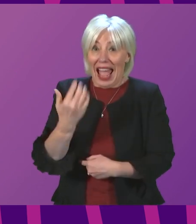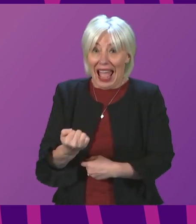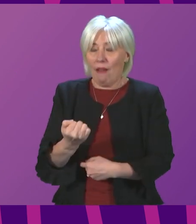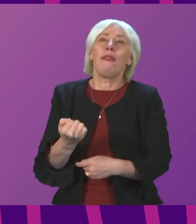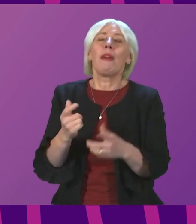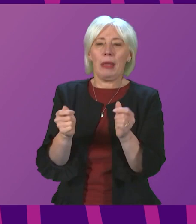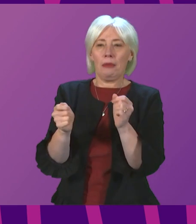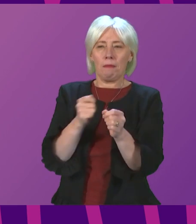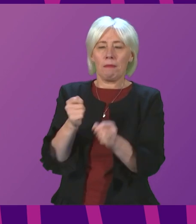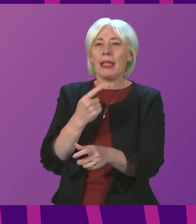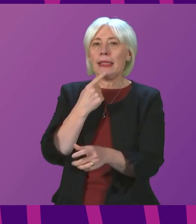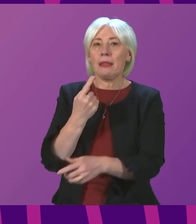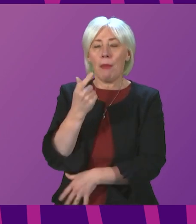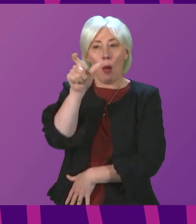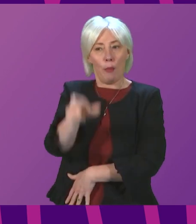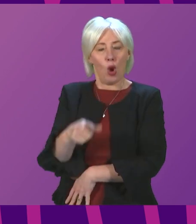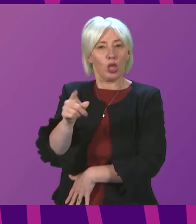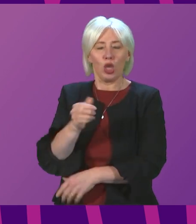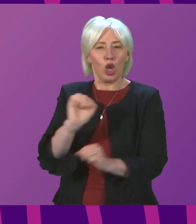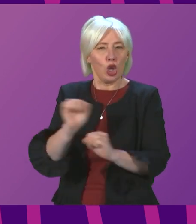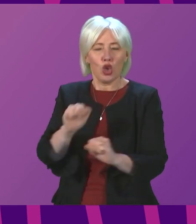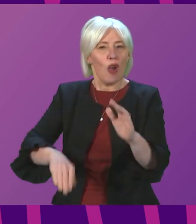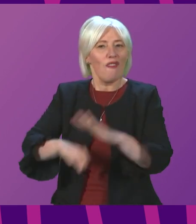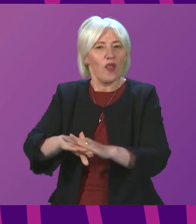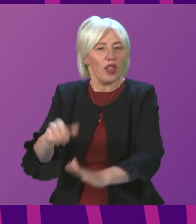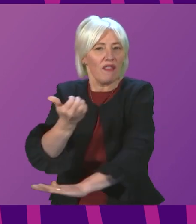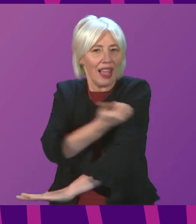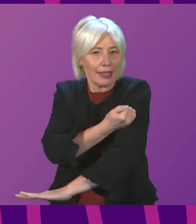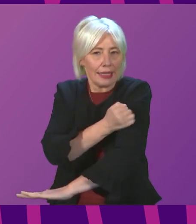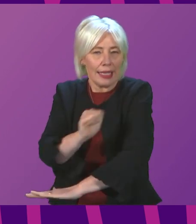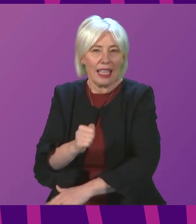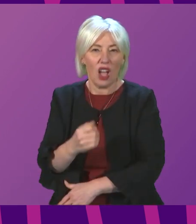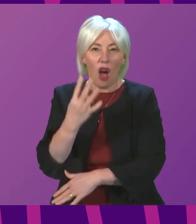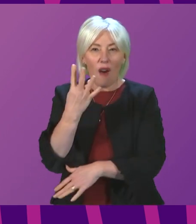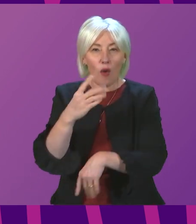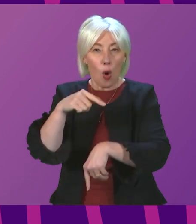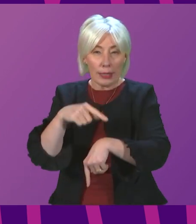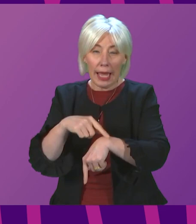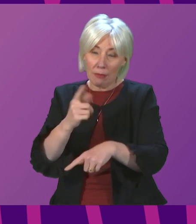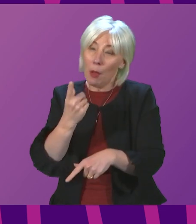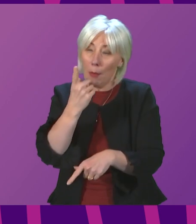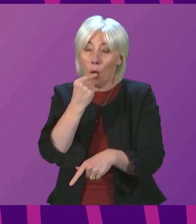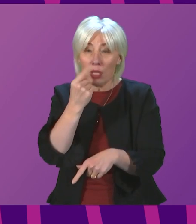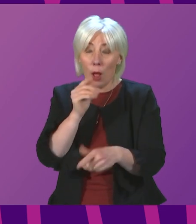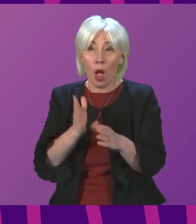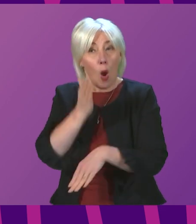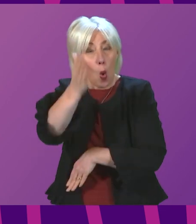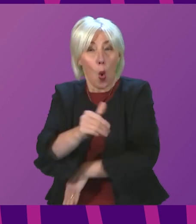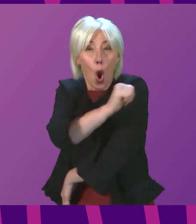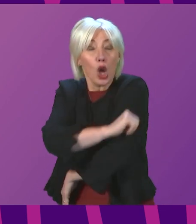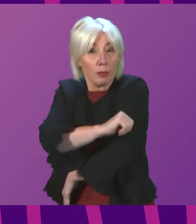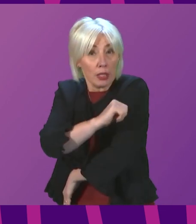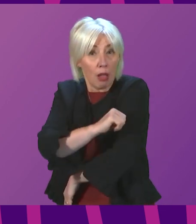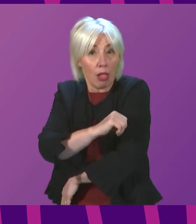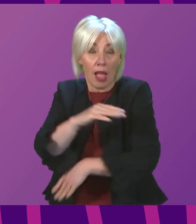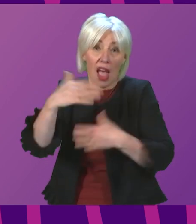age, suggests that someone who is not fully vaccinated is at least four times more likely to require hospital treatment than